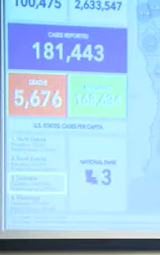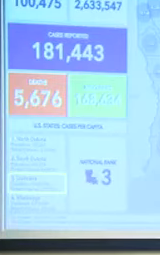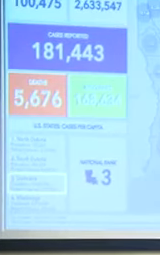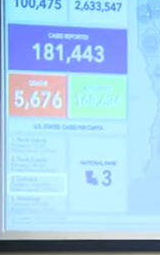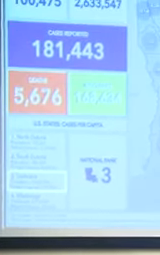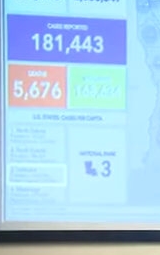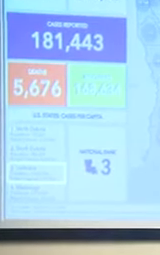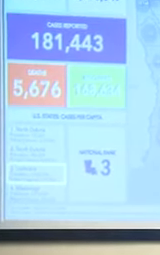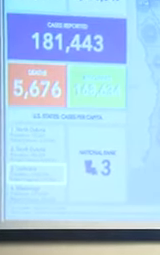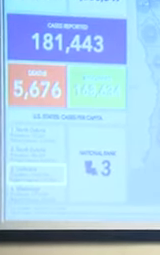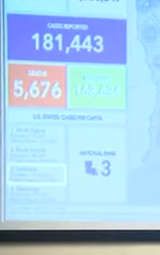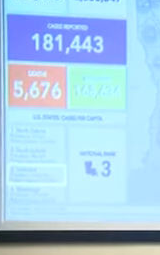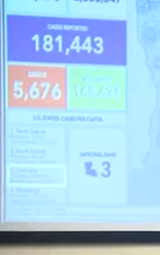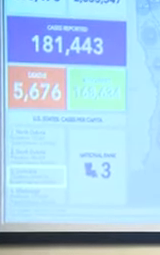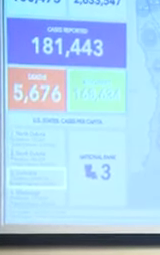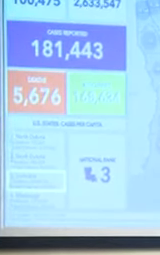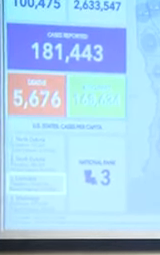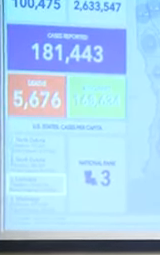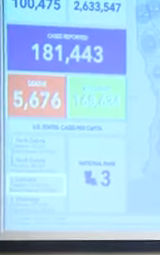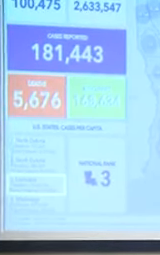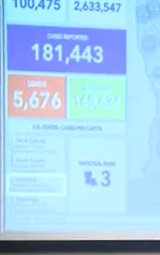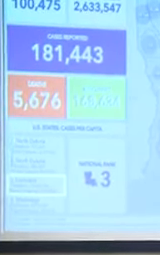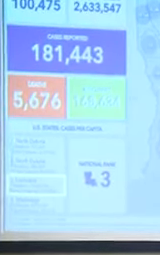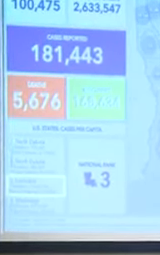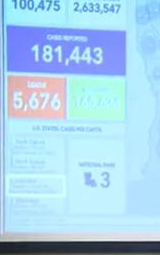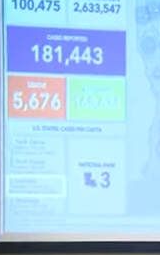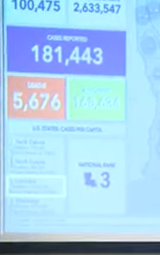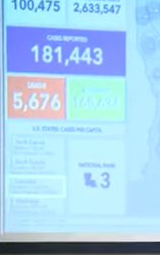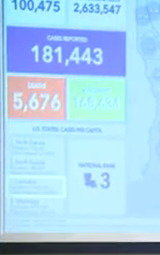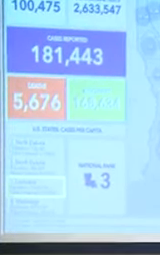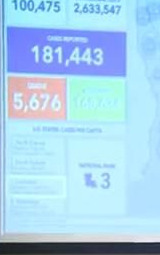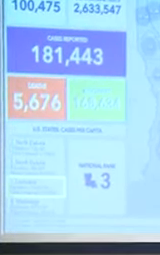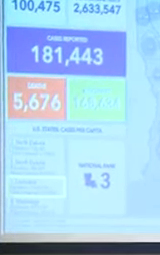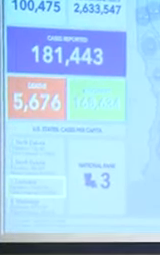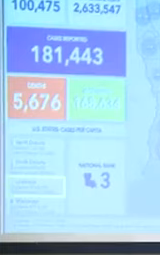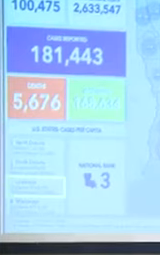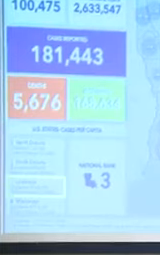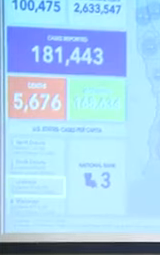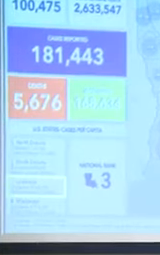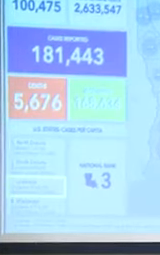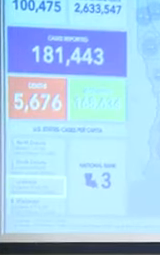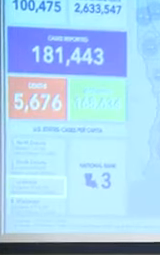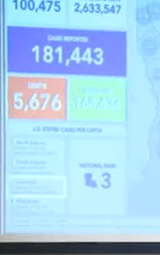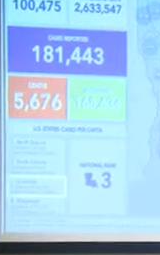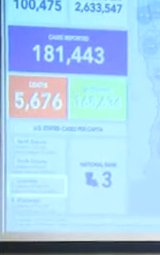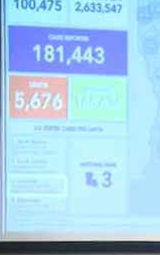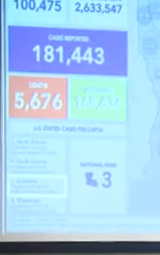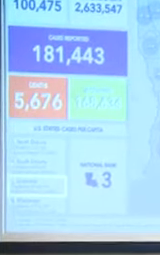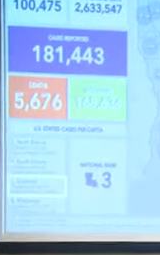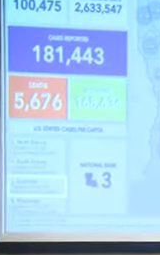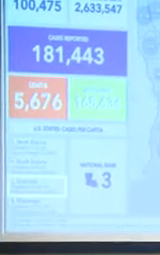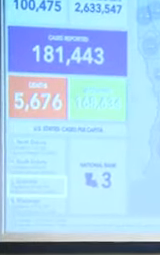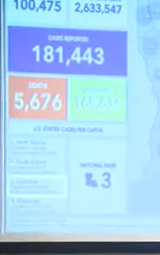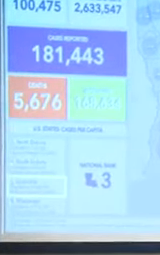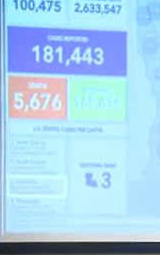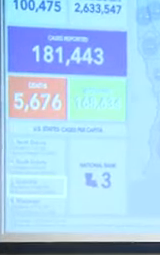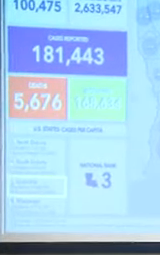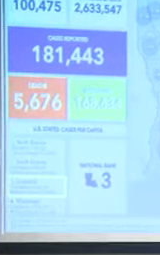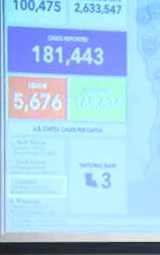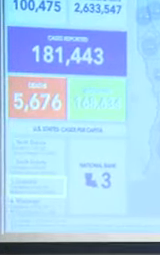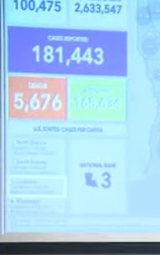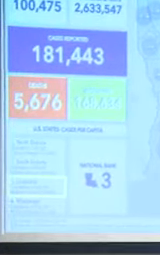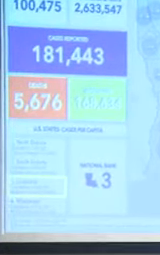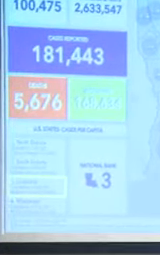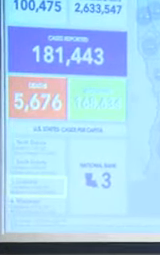surging cases in Louisiana. We really want that to be able to continue as we deal with Hurricane Zeta as well. So we